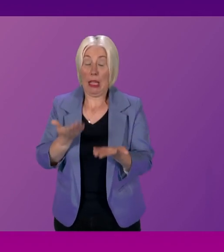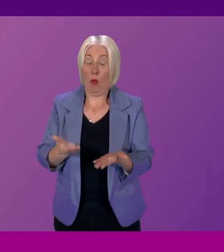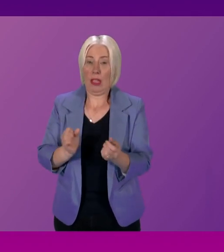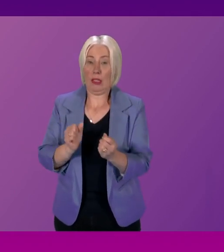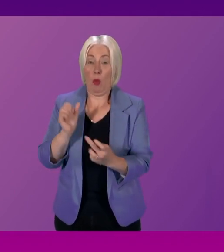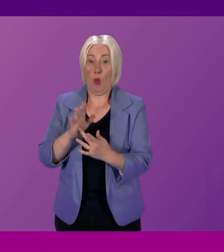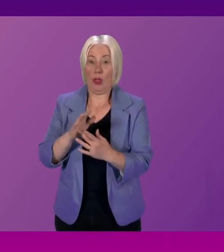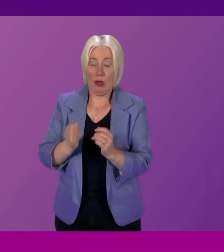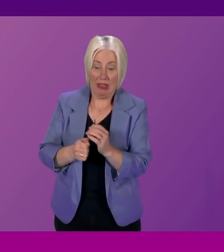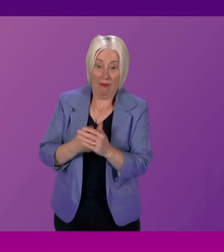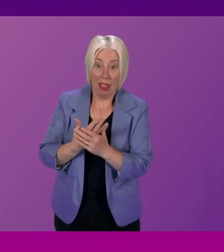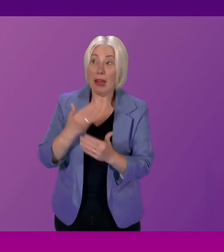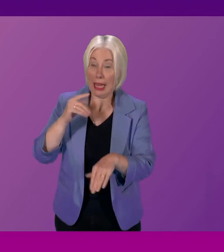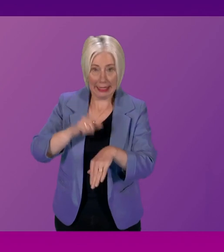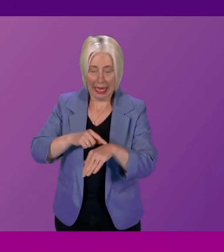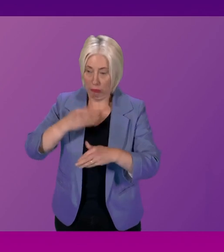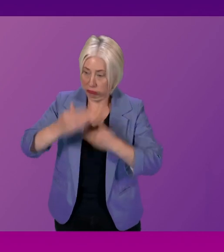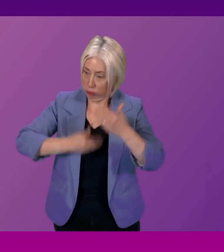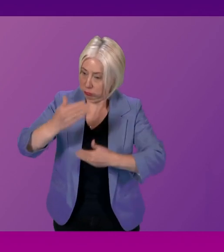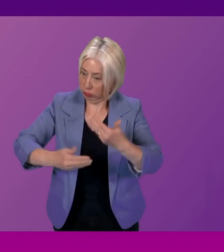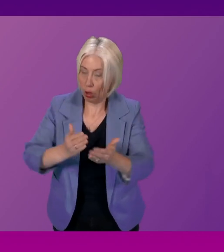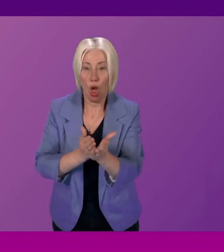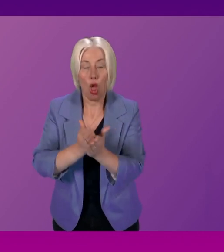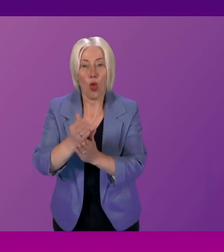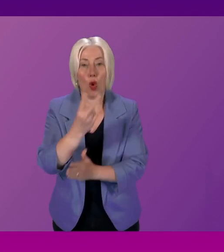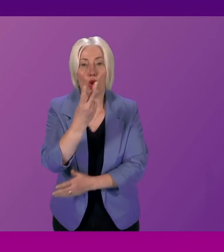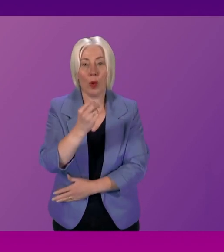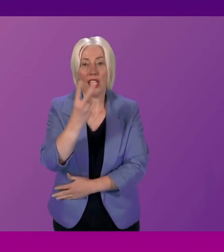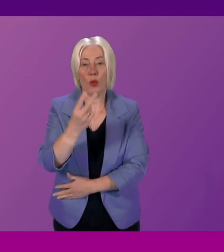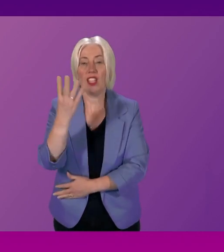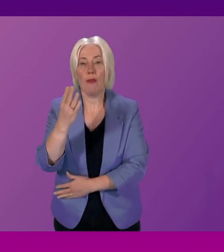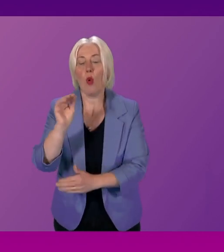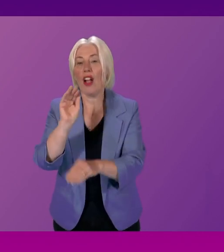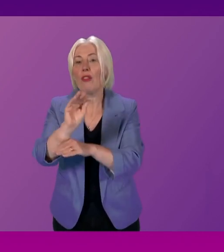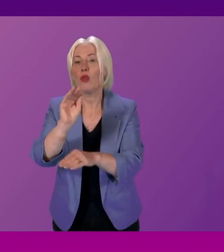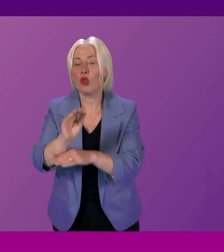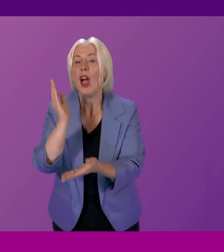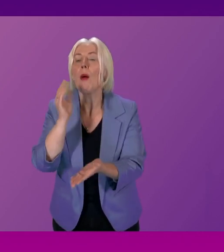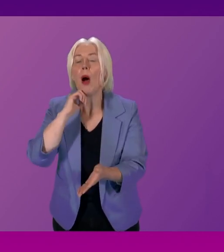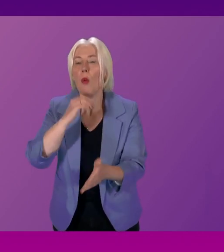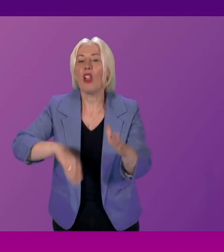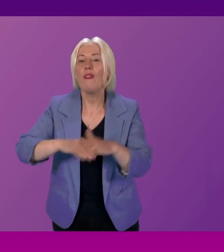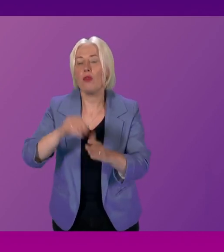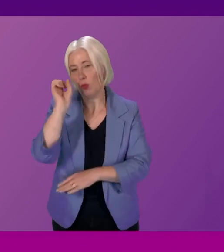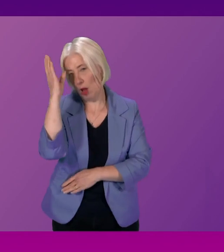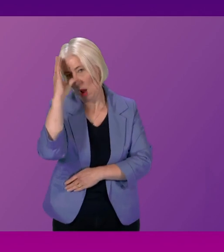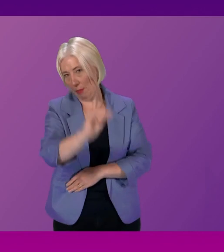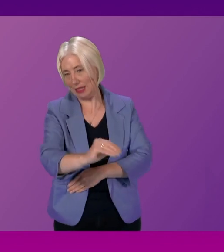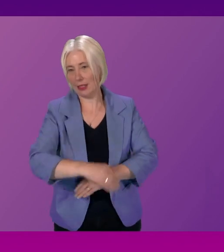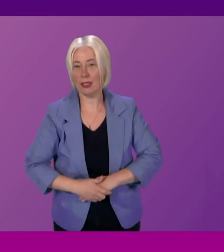and is on track to be taken forward during 2024 and beyond. But I will ensure a fuller update is provided to the member.